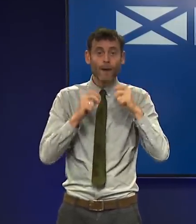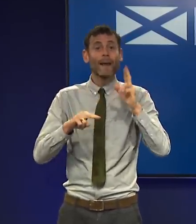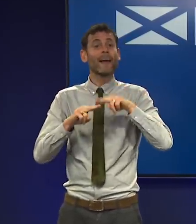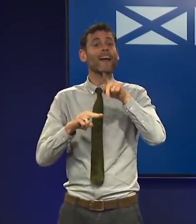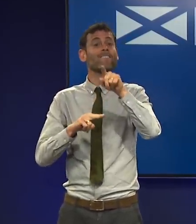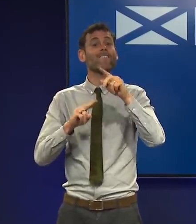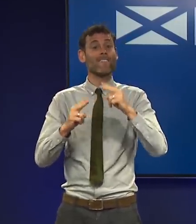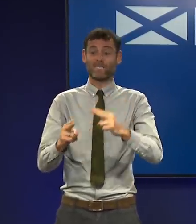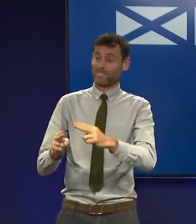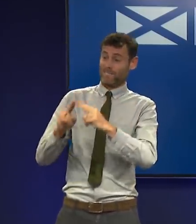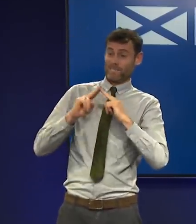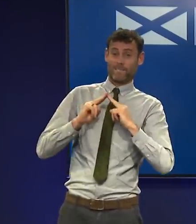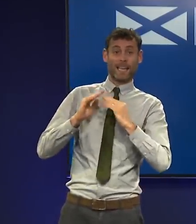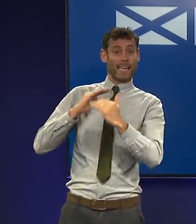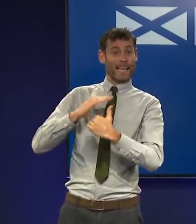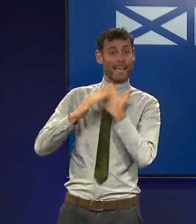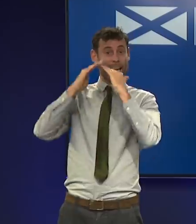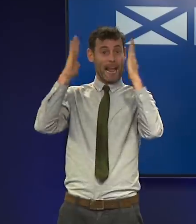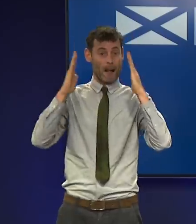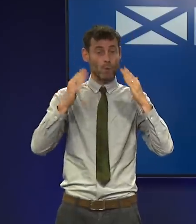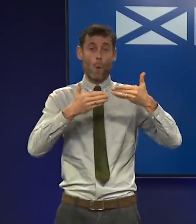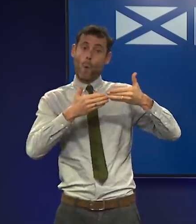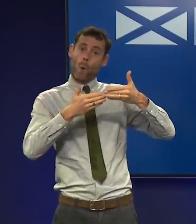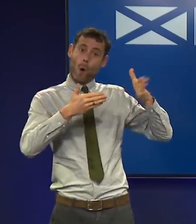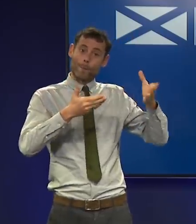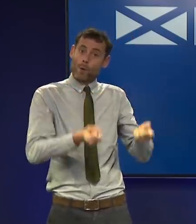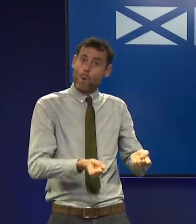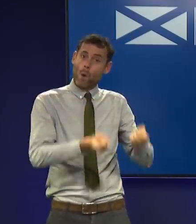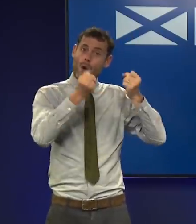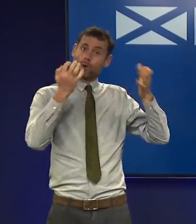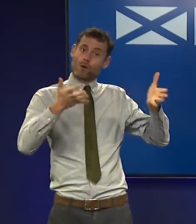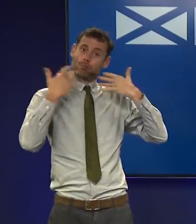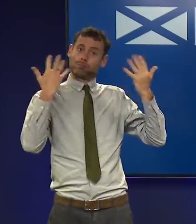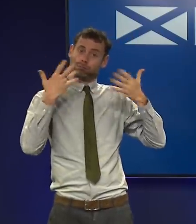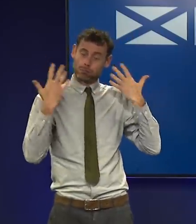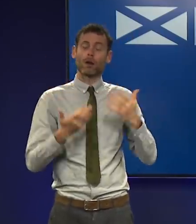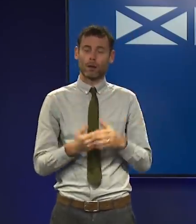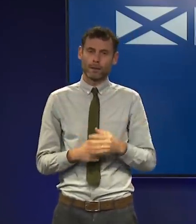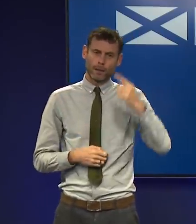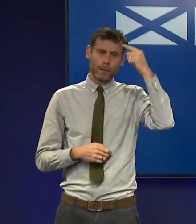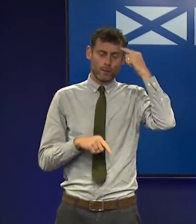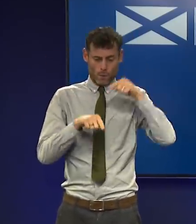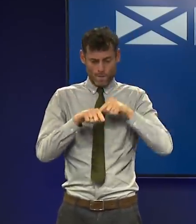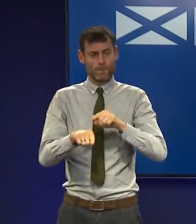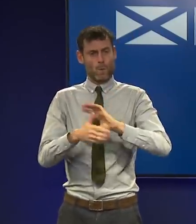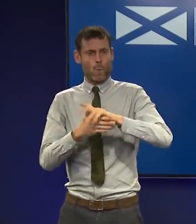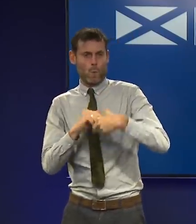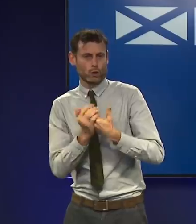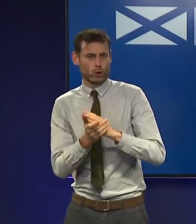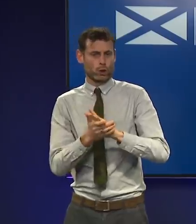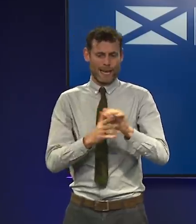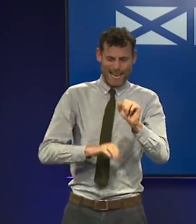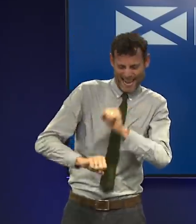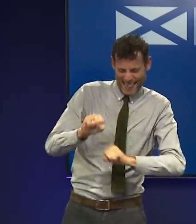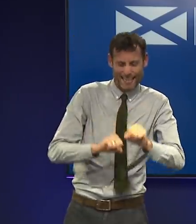to improve ventilation, because we know that helps. Follow all of the advice on hygiene. It's time to go back rigorously to washing our hands, to cleaning